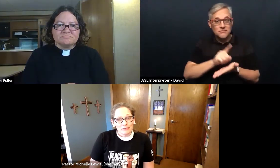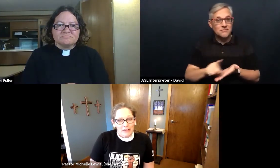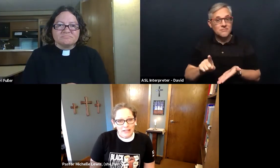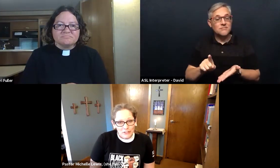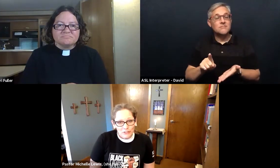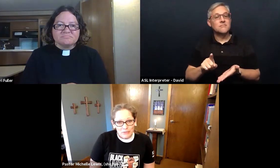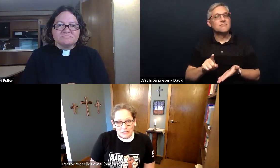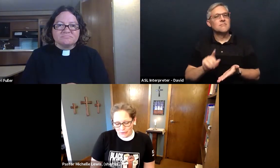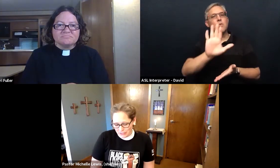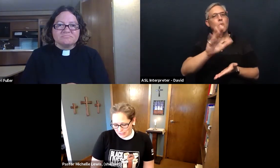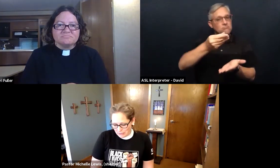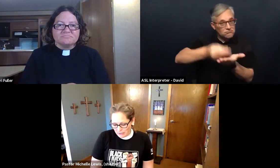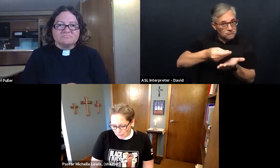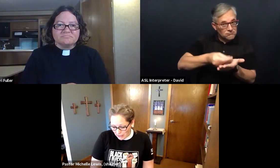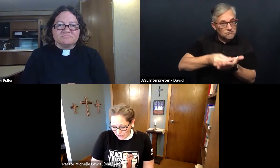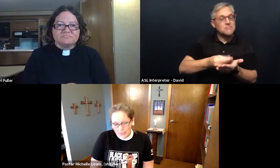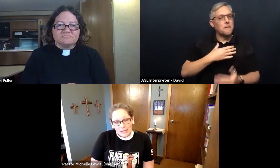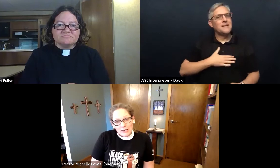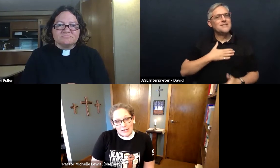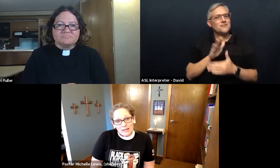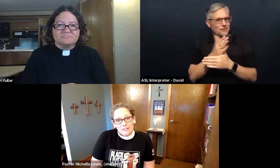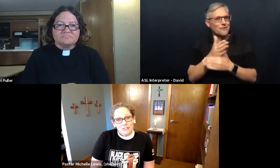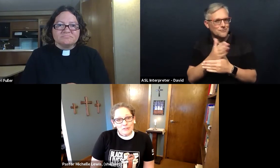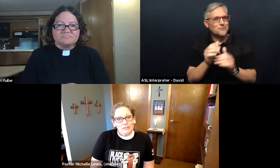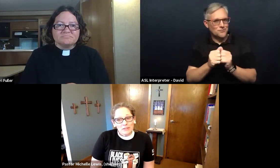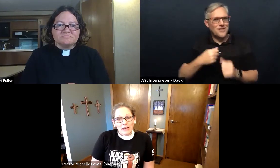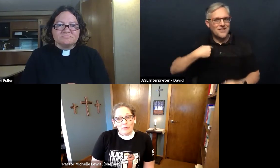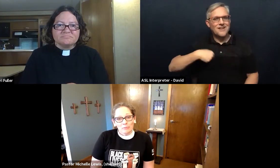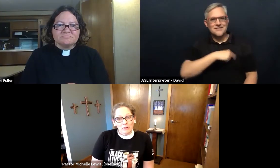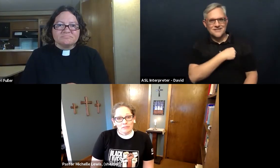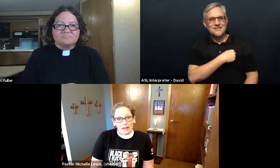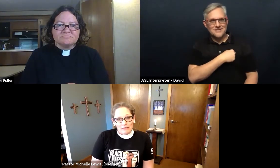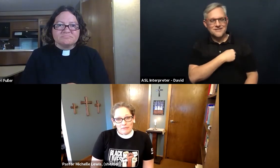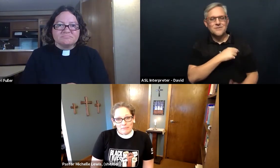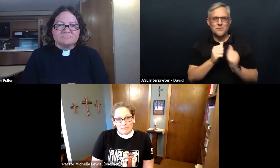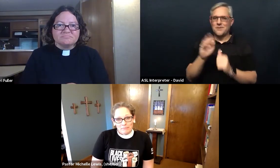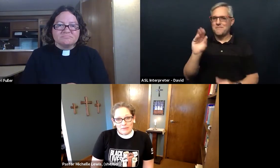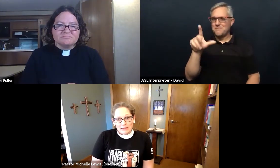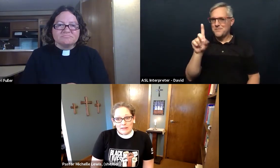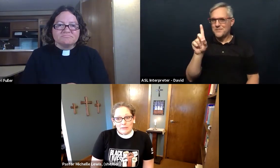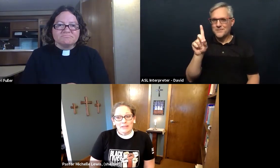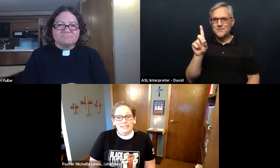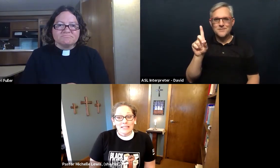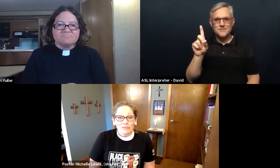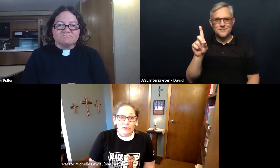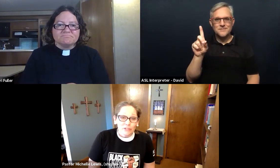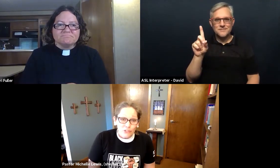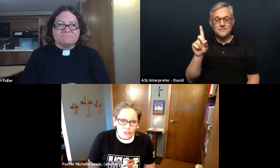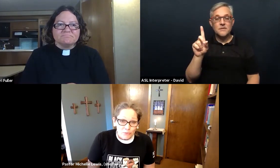financial resources some of your money share some of that with Bread of Life because even though our church